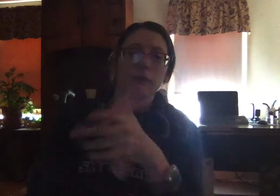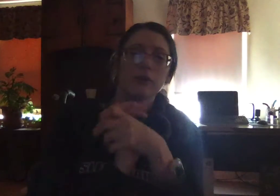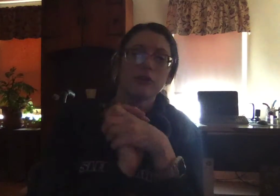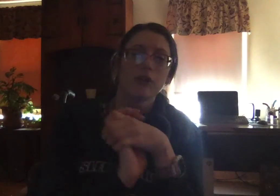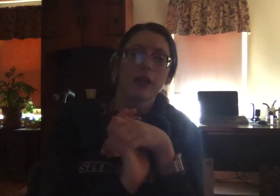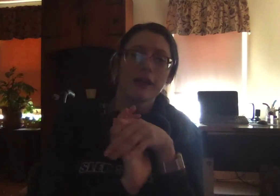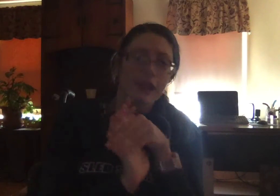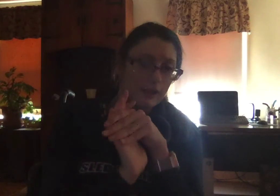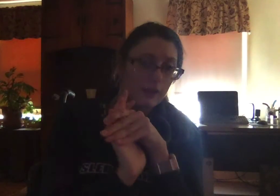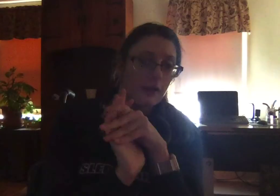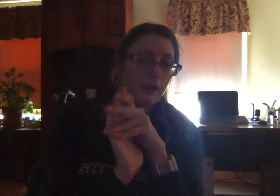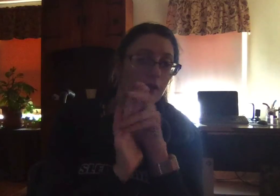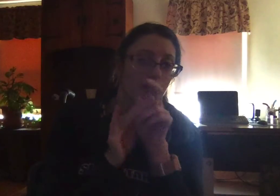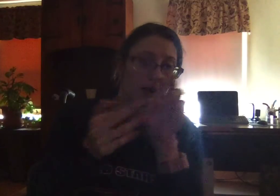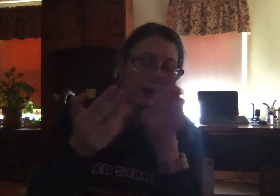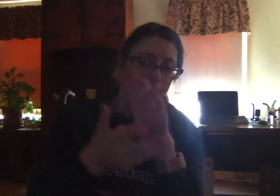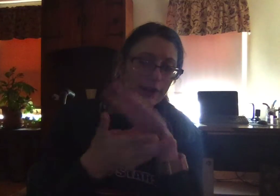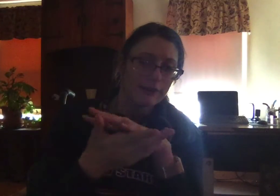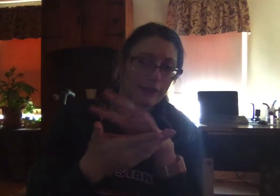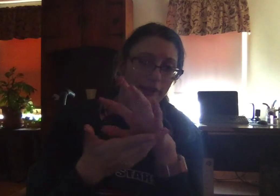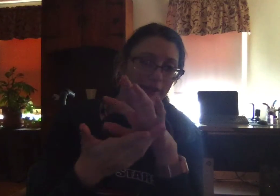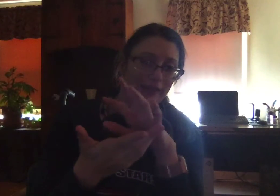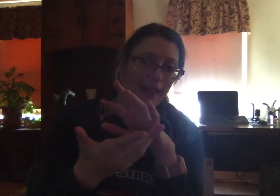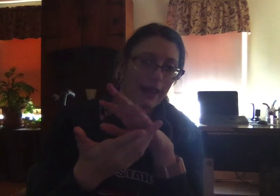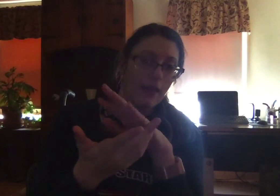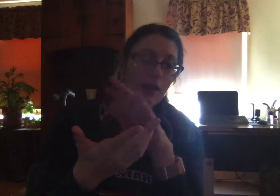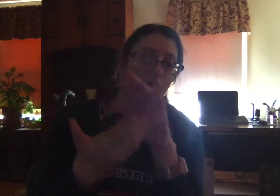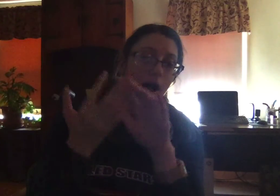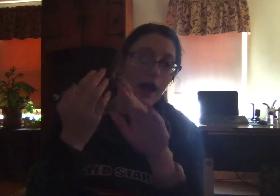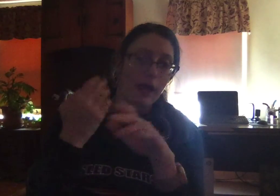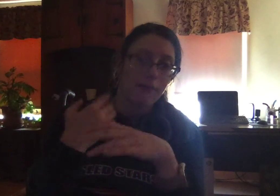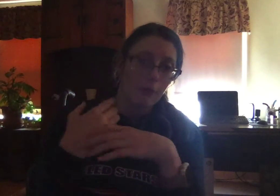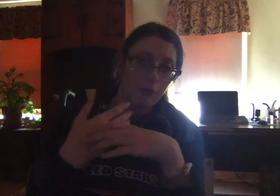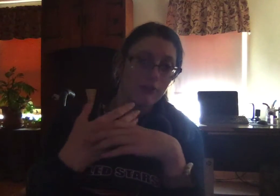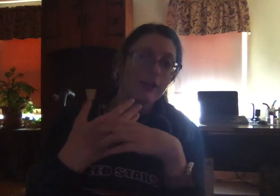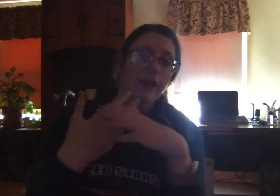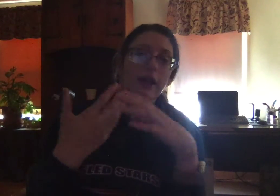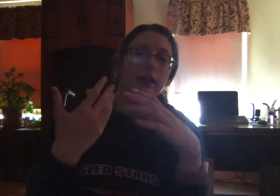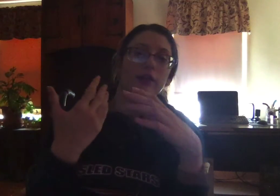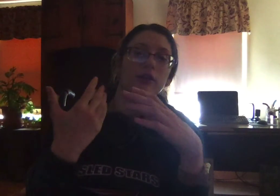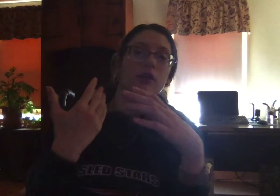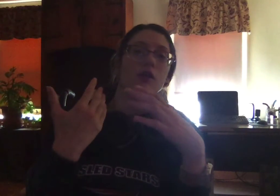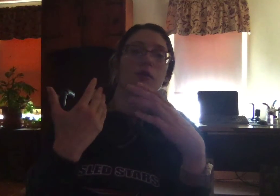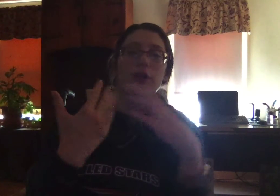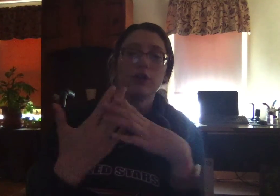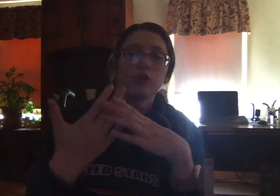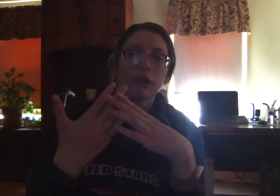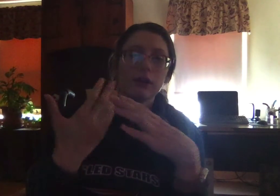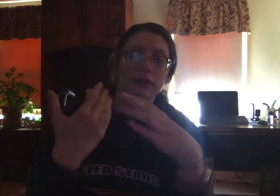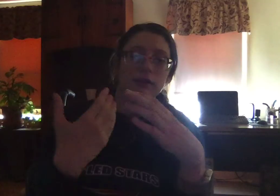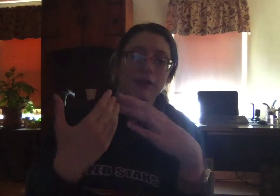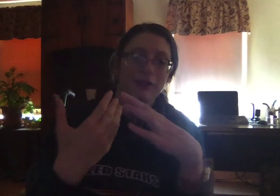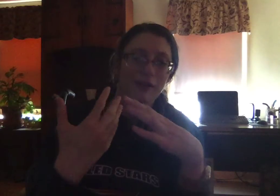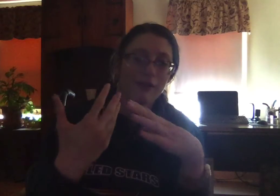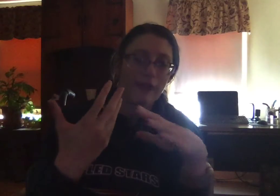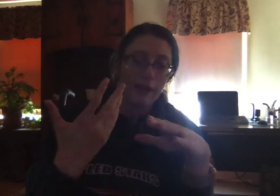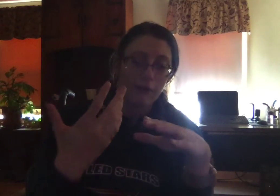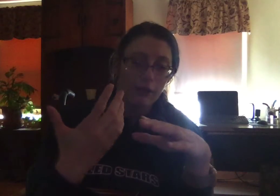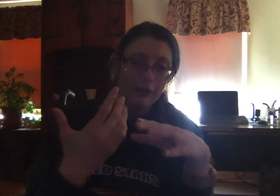much for liking the content that I post and for enjoying the songs that I release